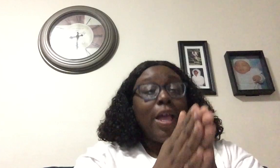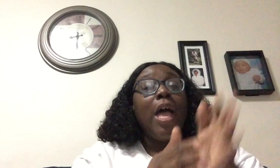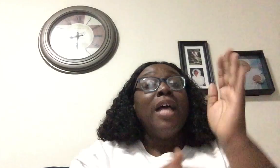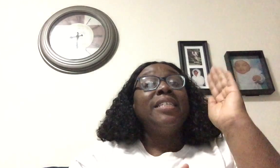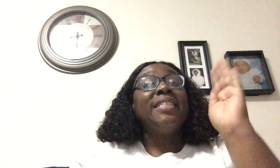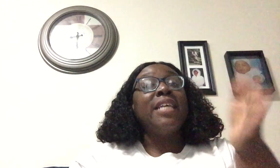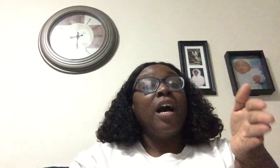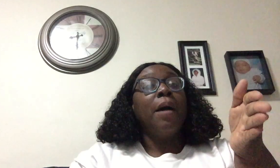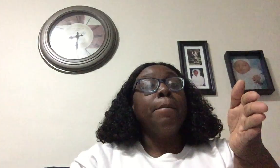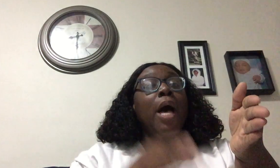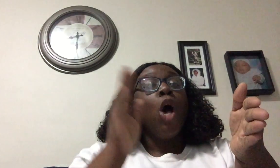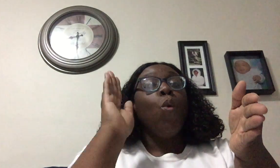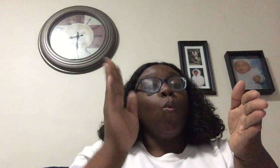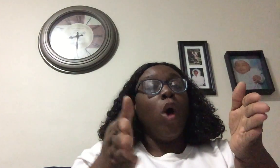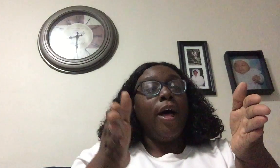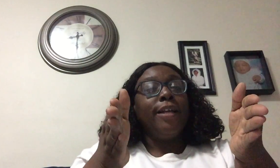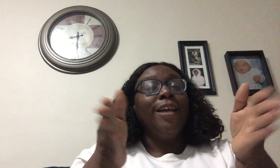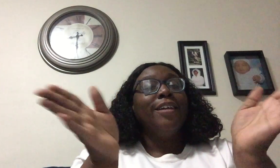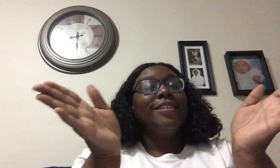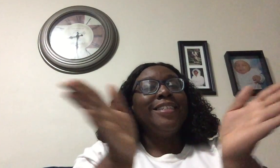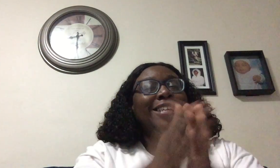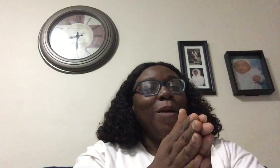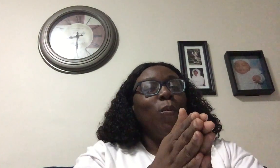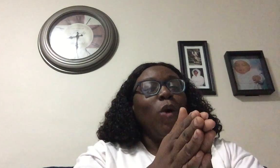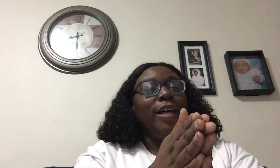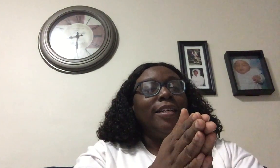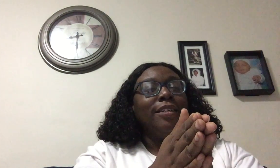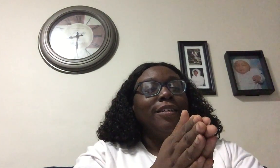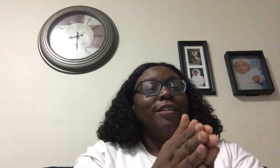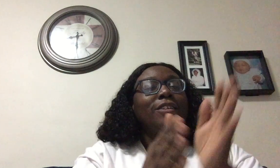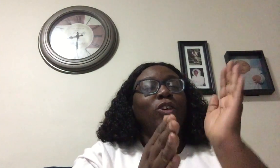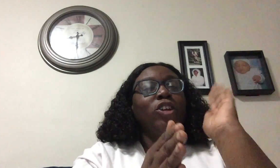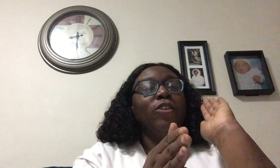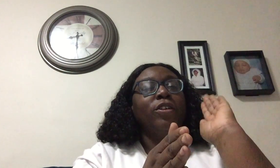Some, one, someone. Your turn.